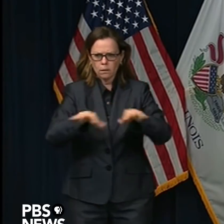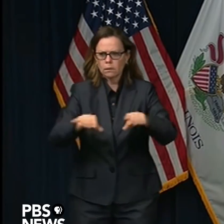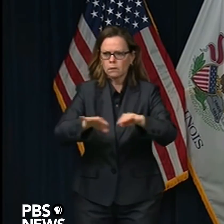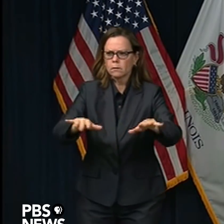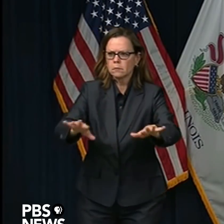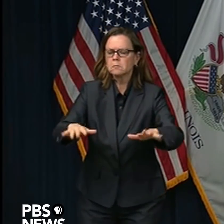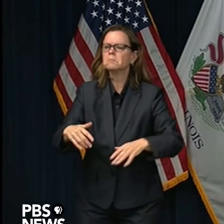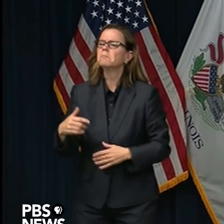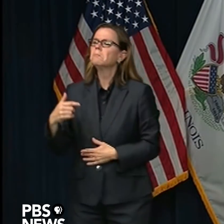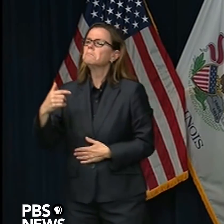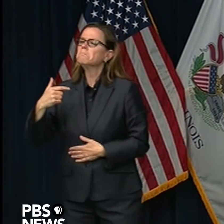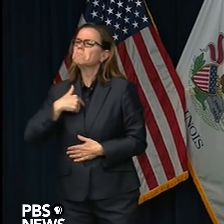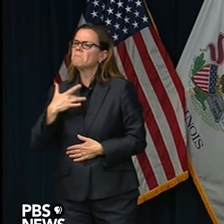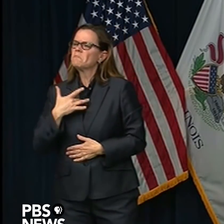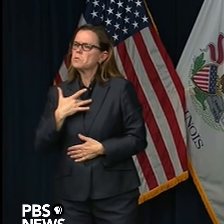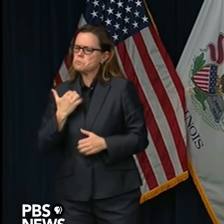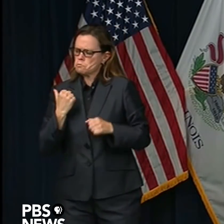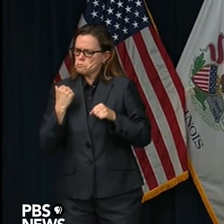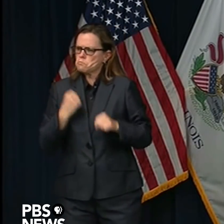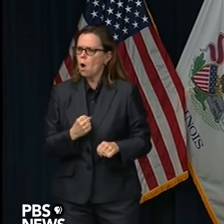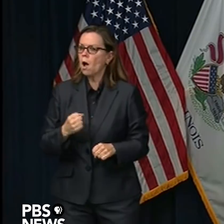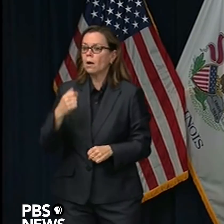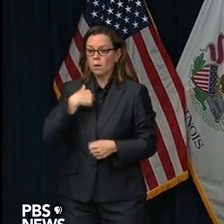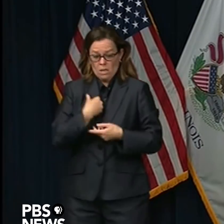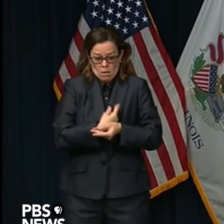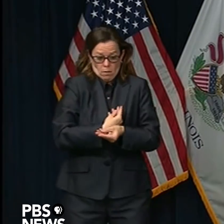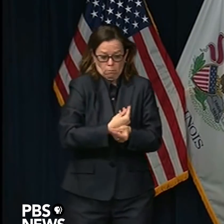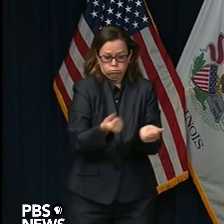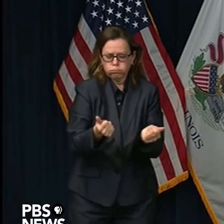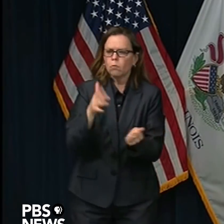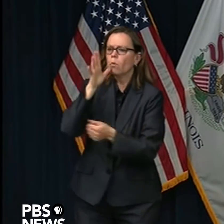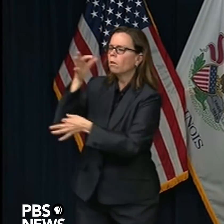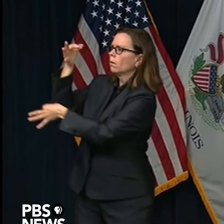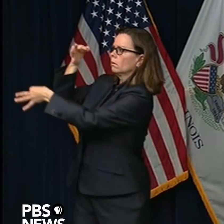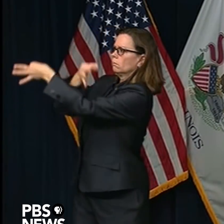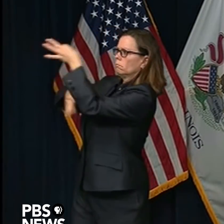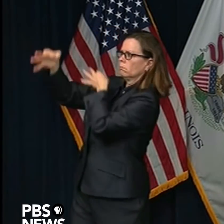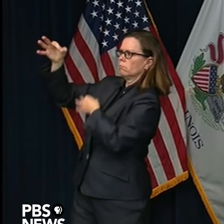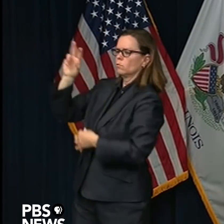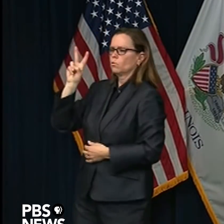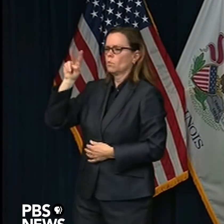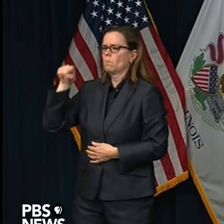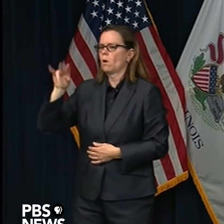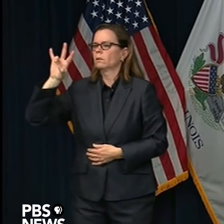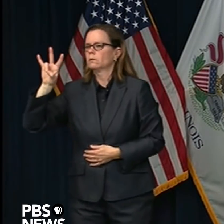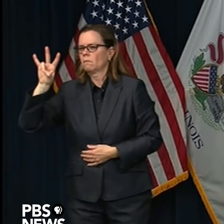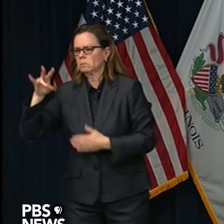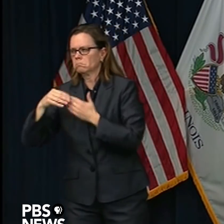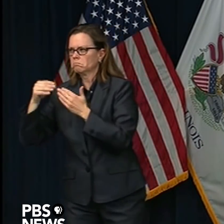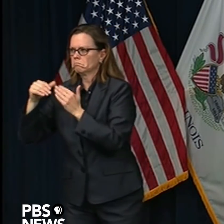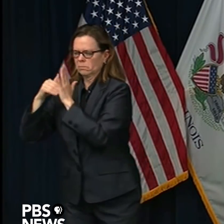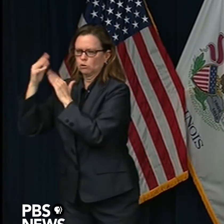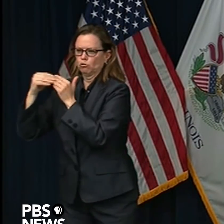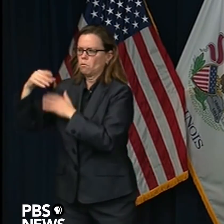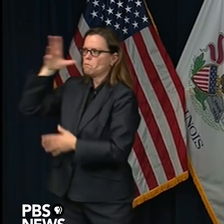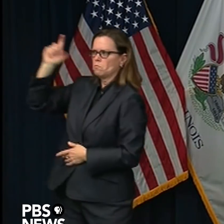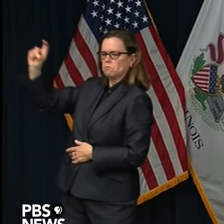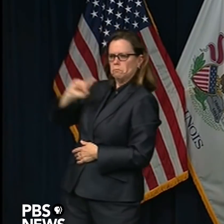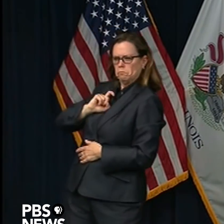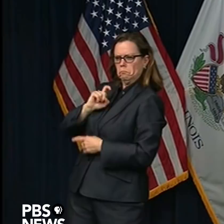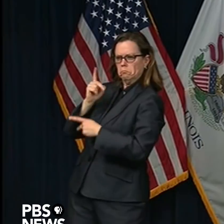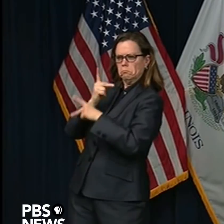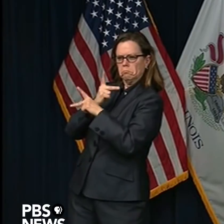of reimbursement. Governor, as you know, many undocumented residents living here in the state of Illinois, mostly